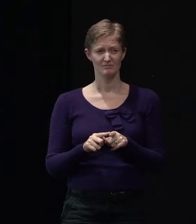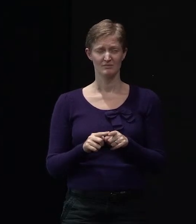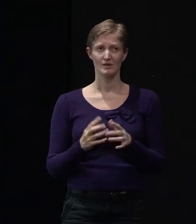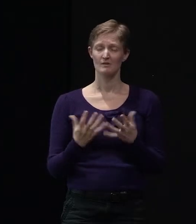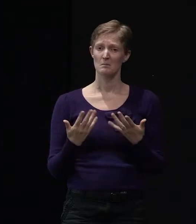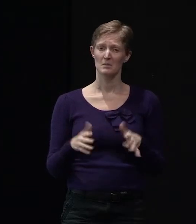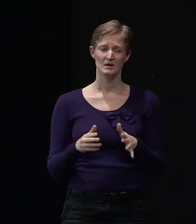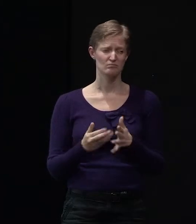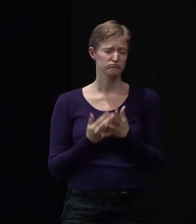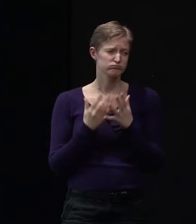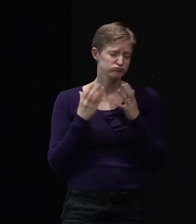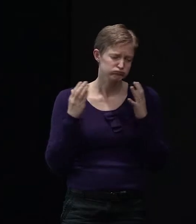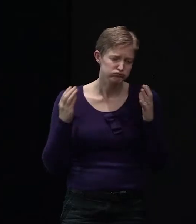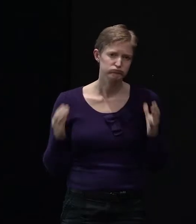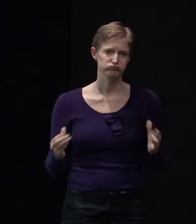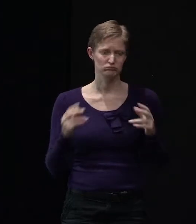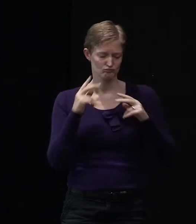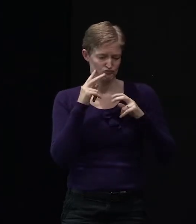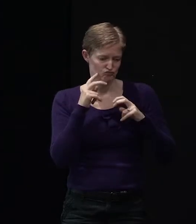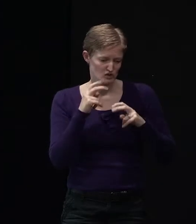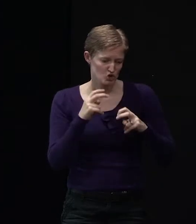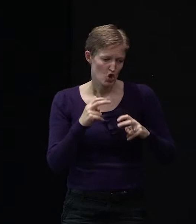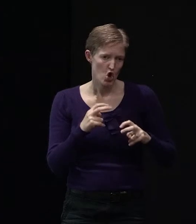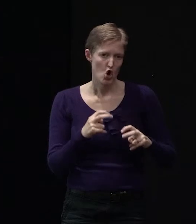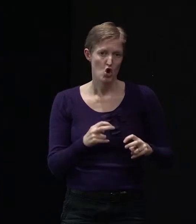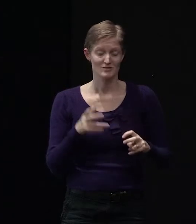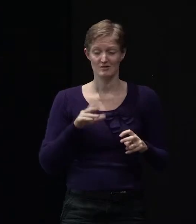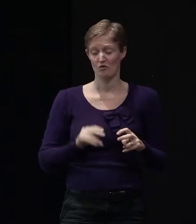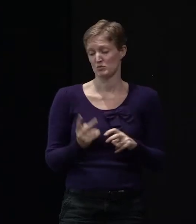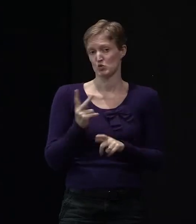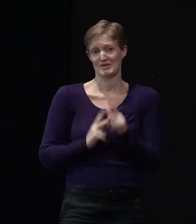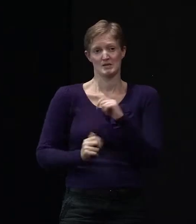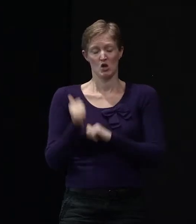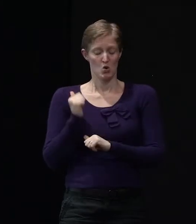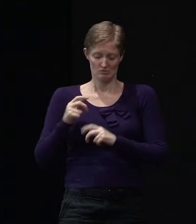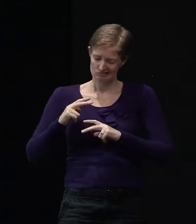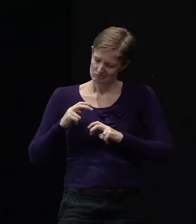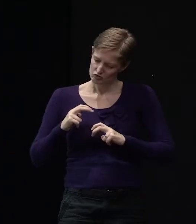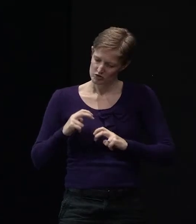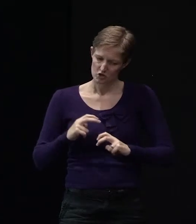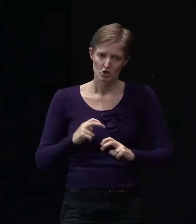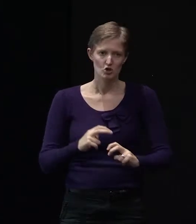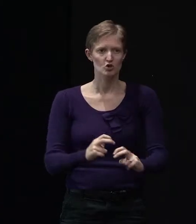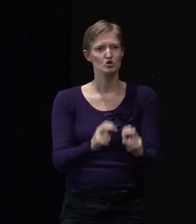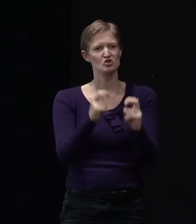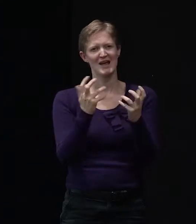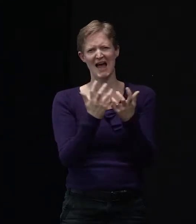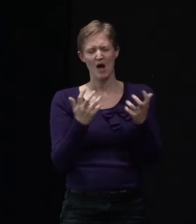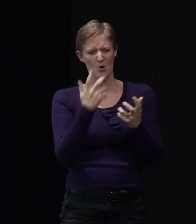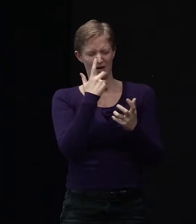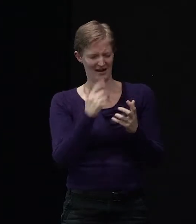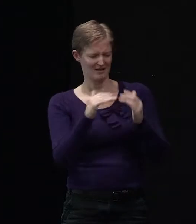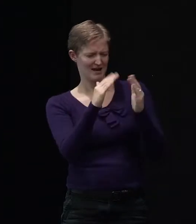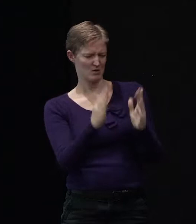research and studies done now since the Canterbury earthquakes on how we can actually make more resilient and better